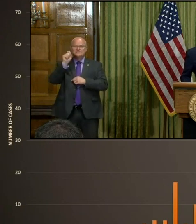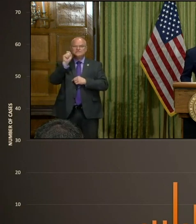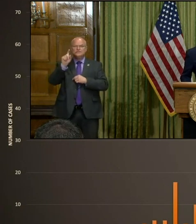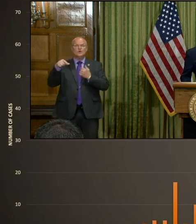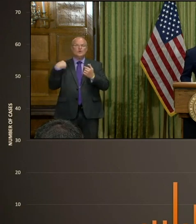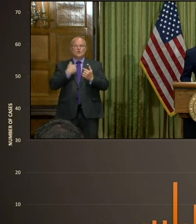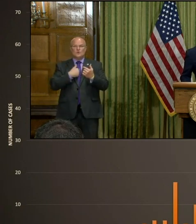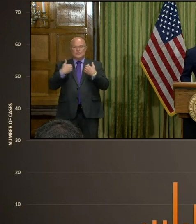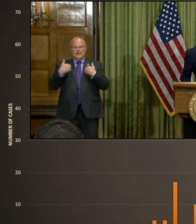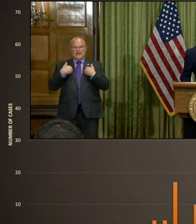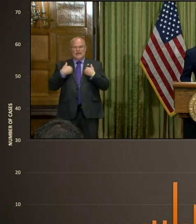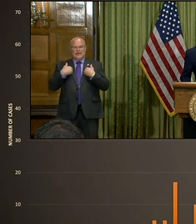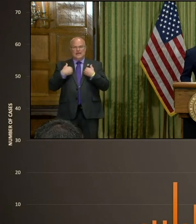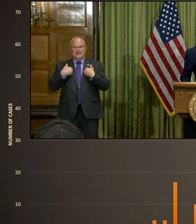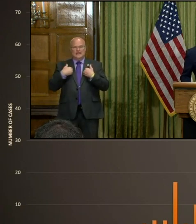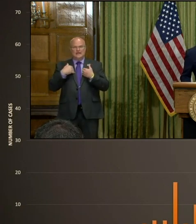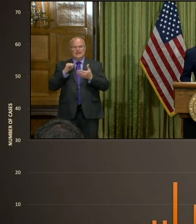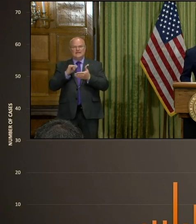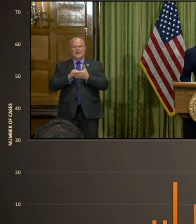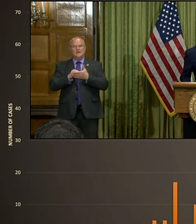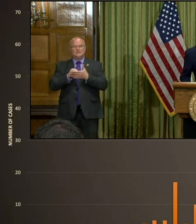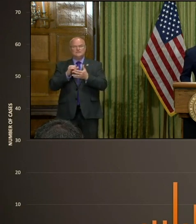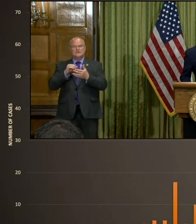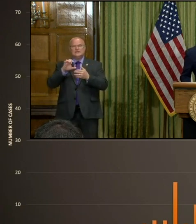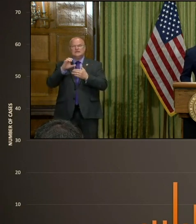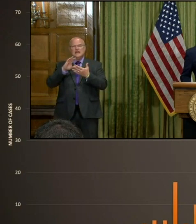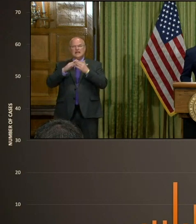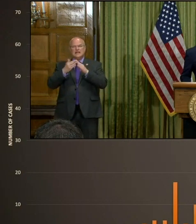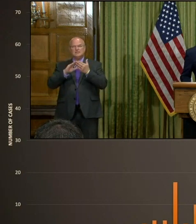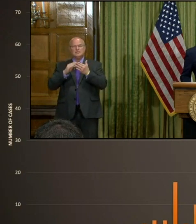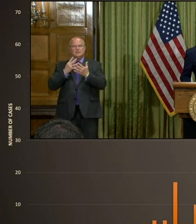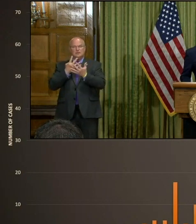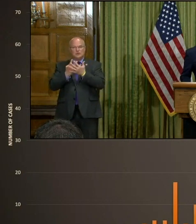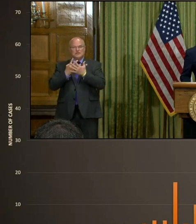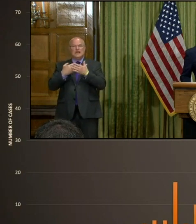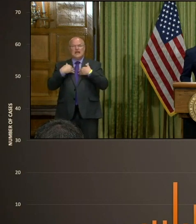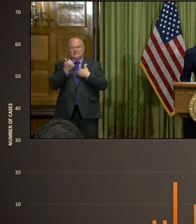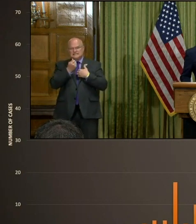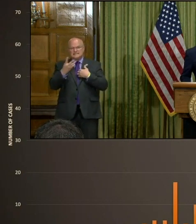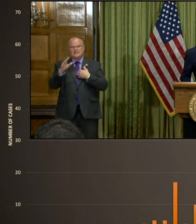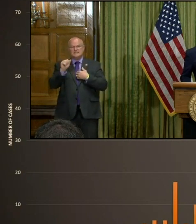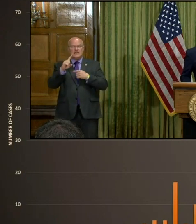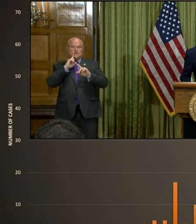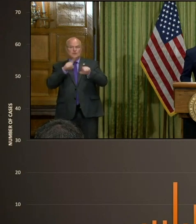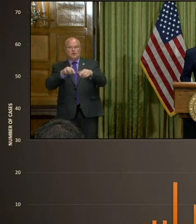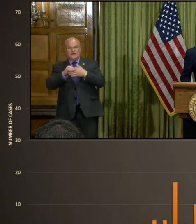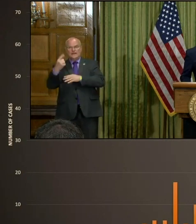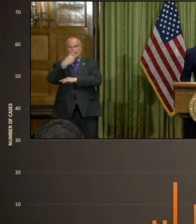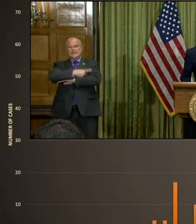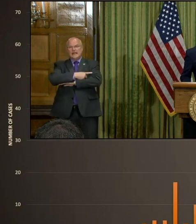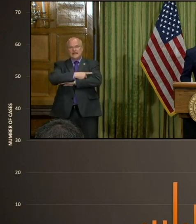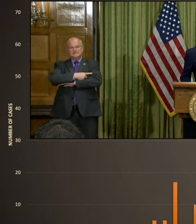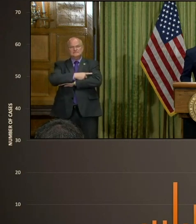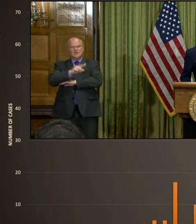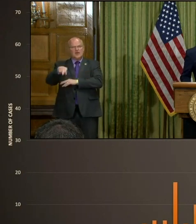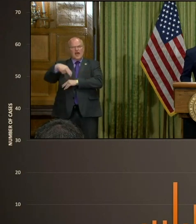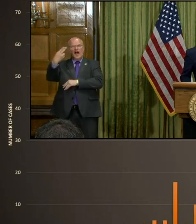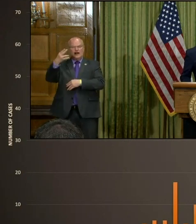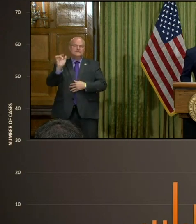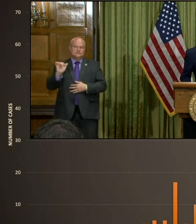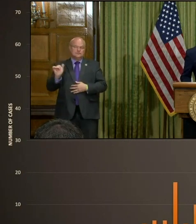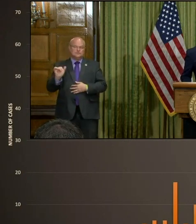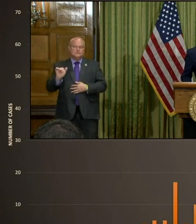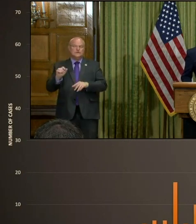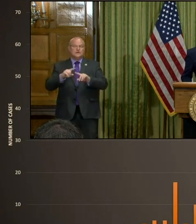whenever we had, I believe that was the community corrections in which we had a number of cases reported that day, but they were high otherwise as